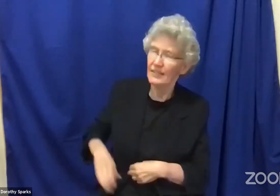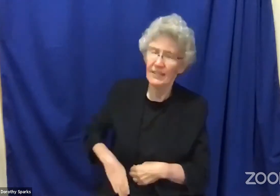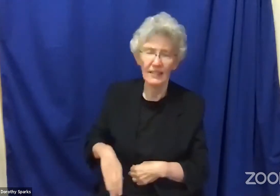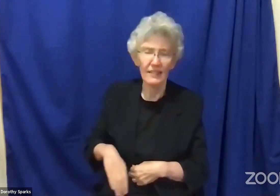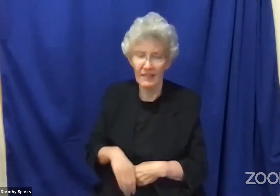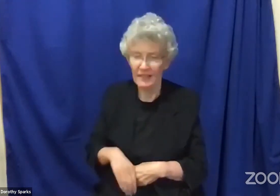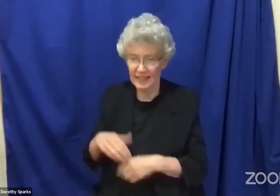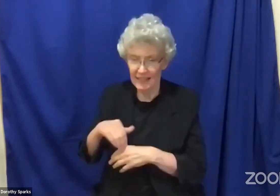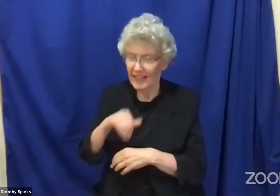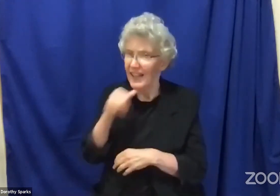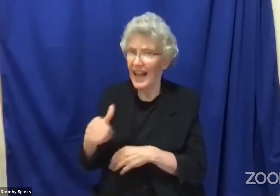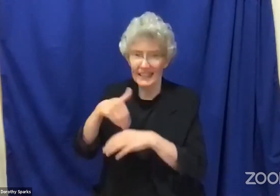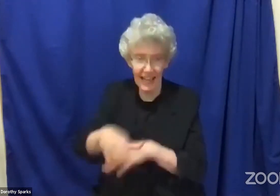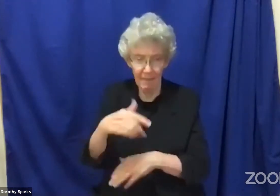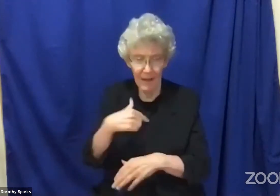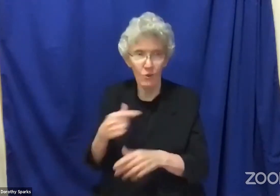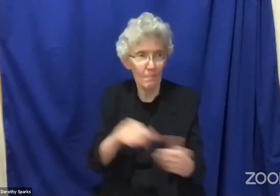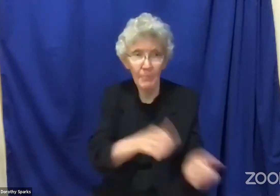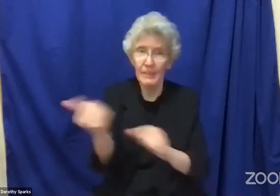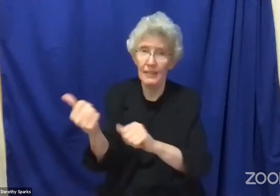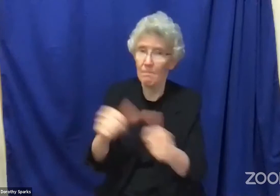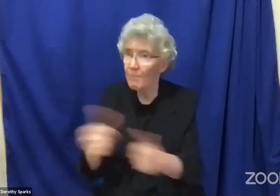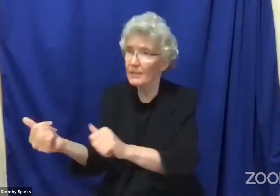Christ did not send me to baptize.